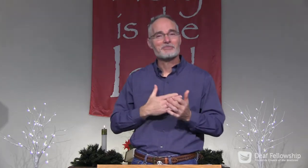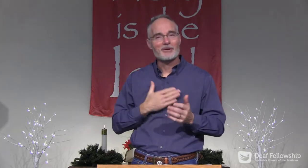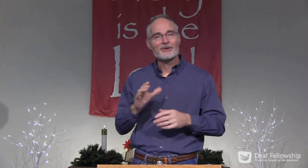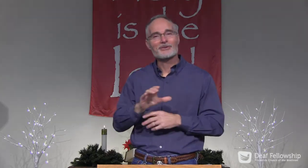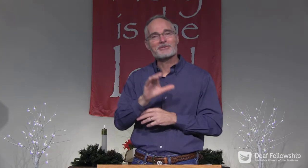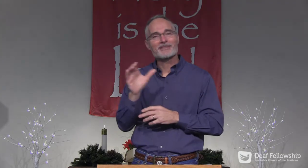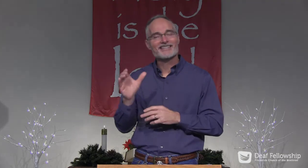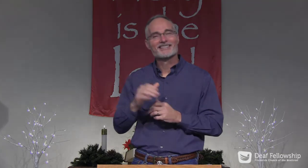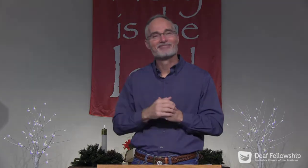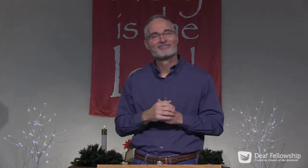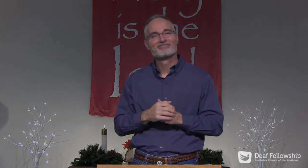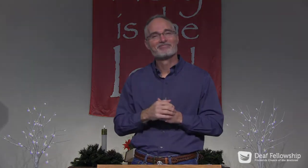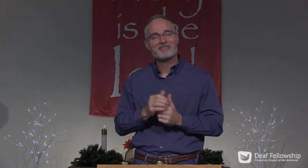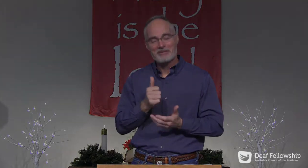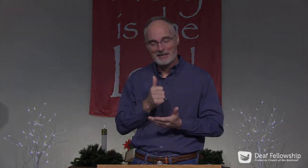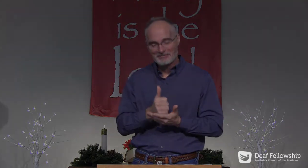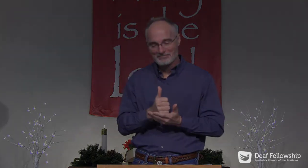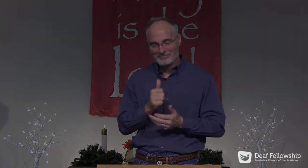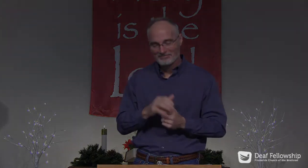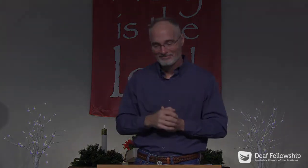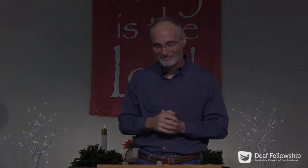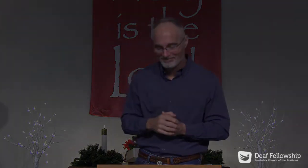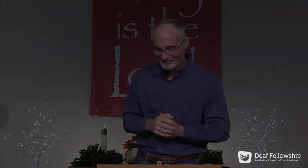Again, Merry Christmas. Amen.